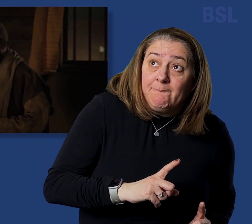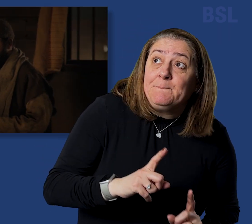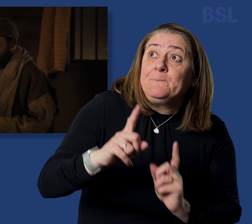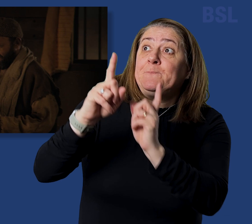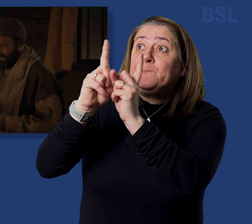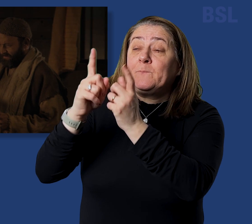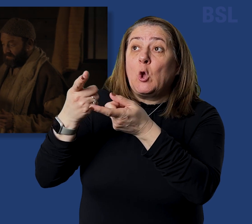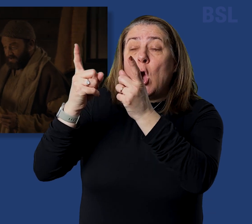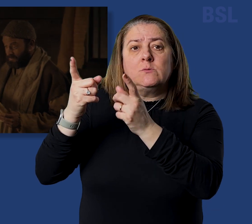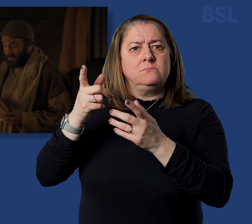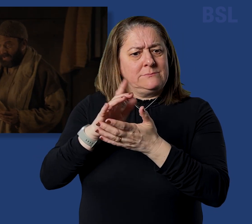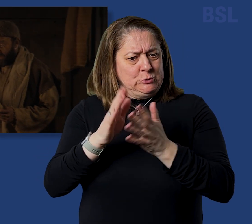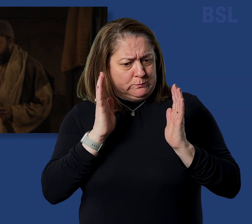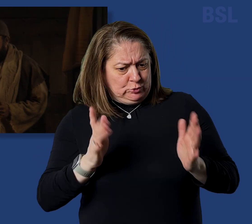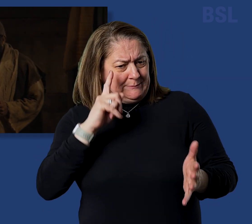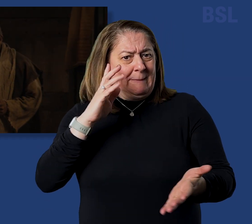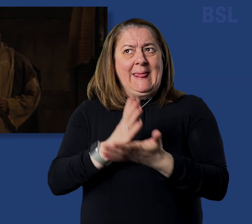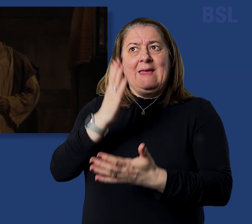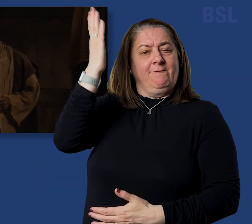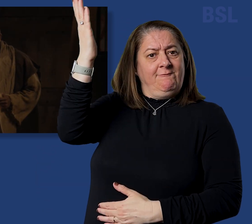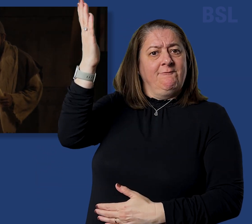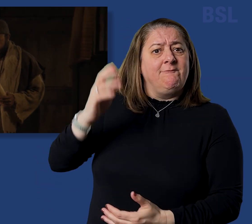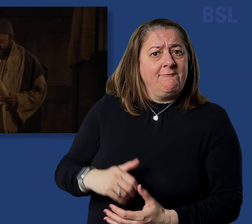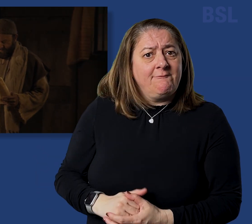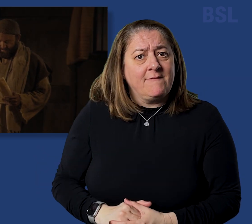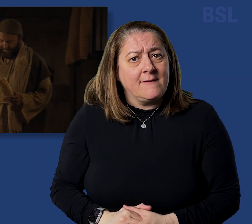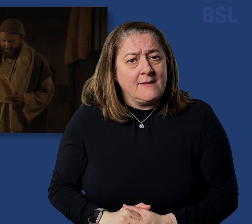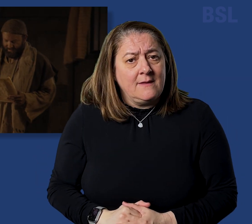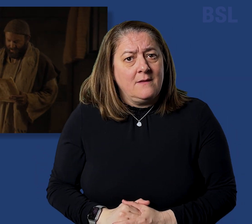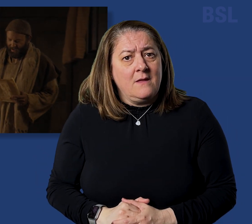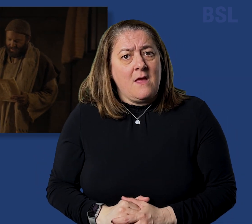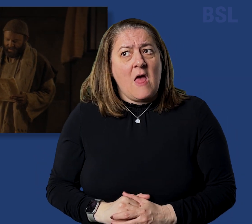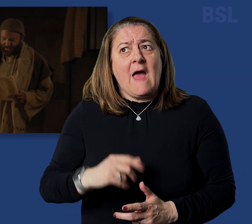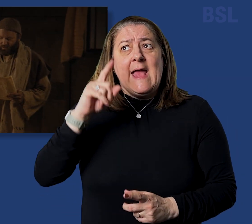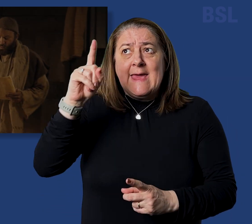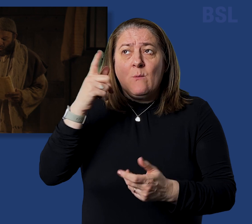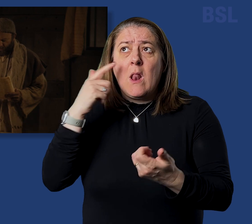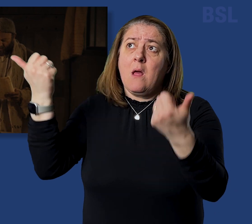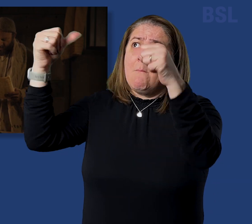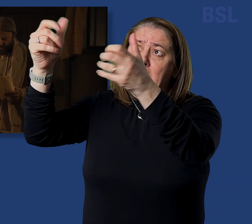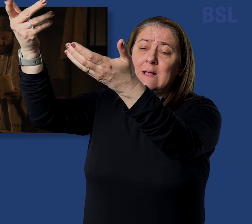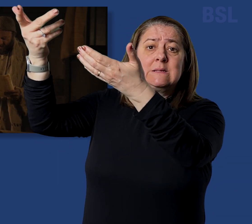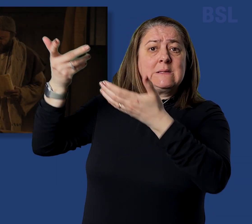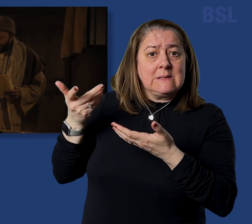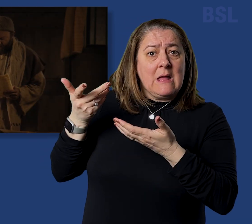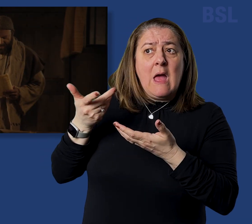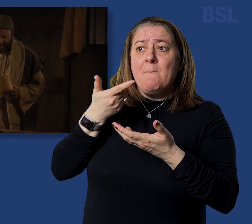must believe that he is, and that he is a rewarder of them that